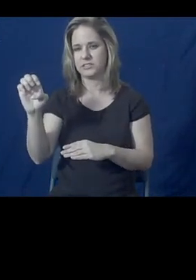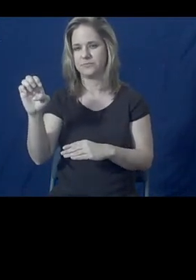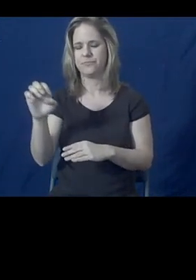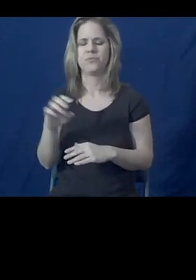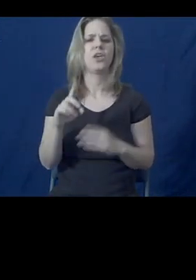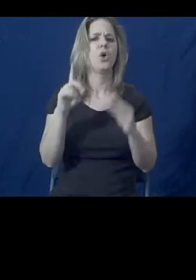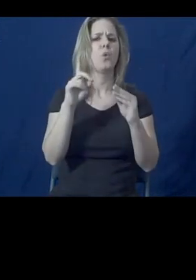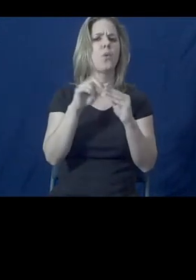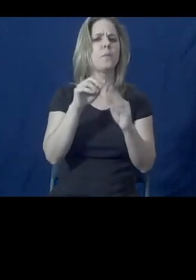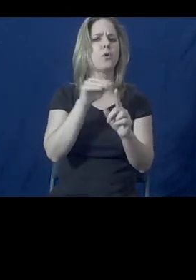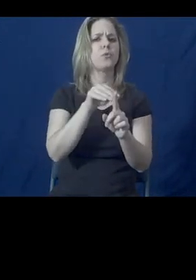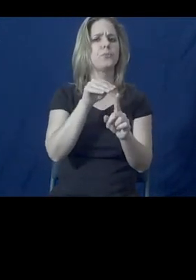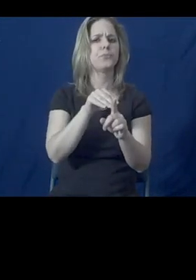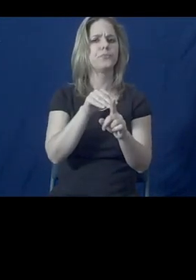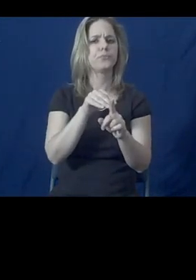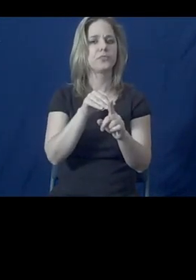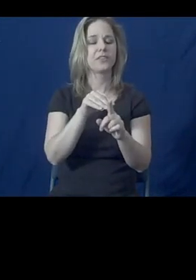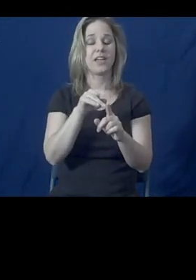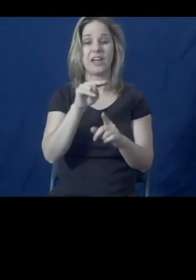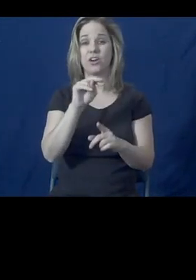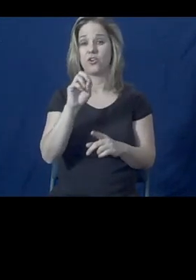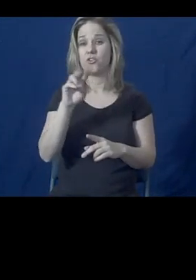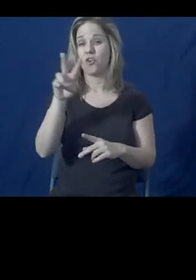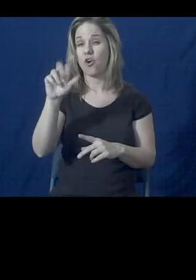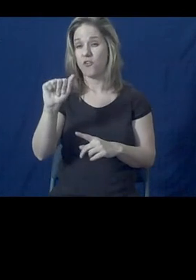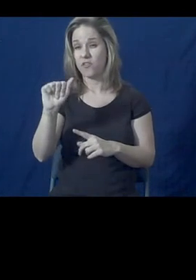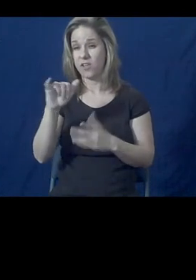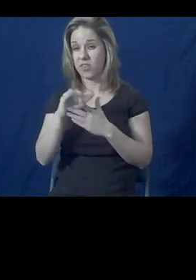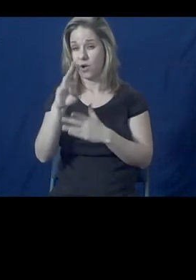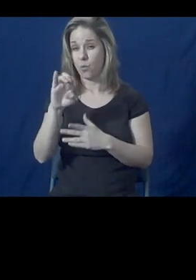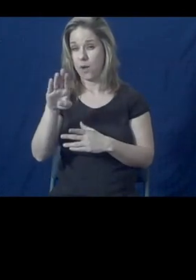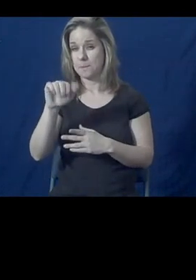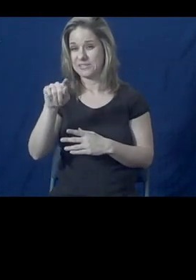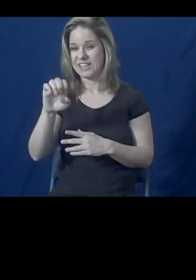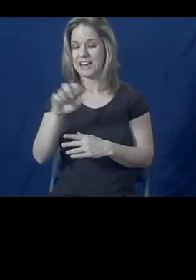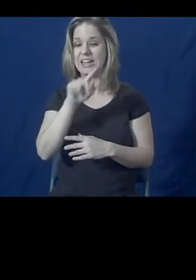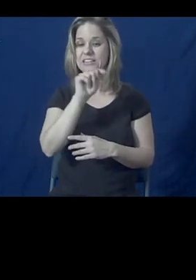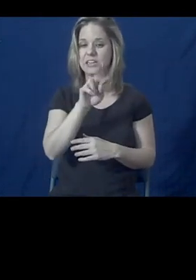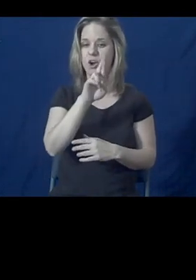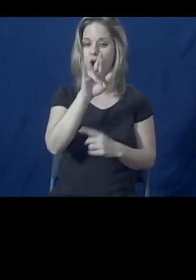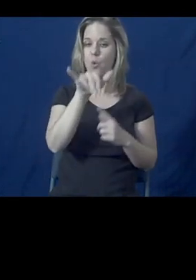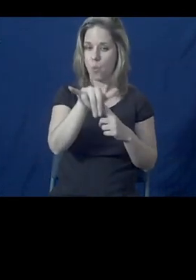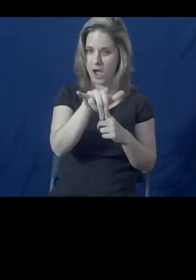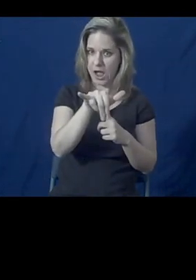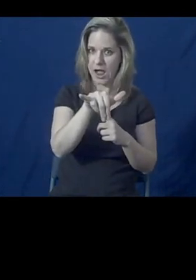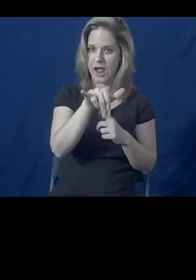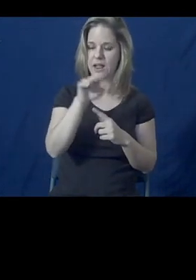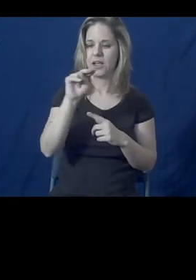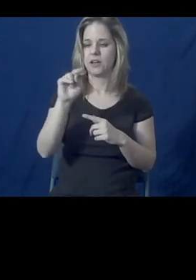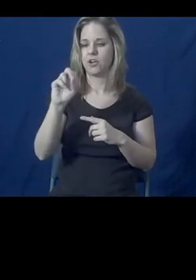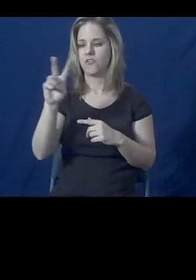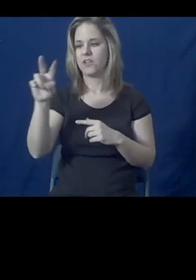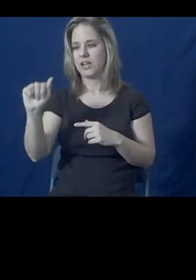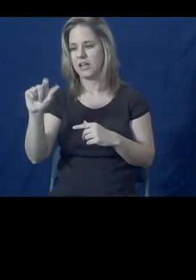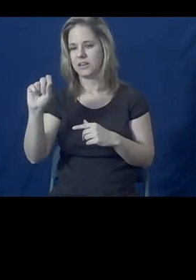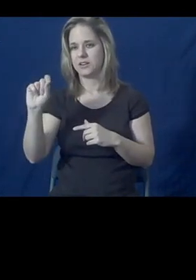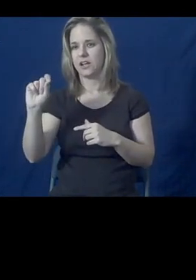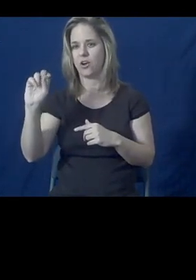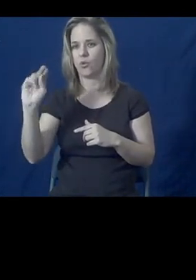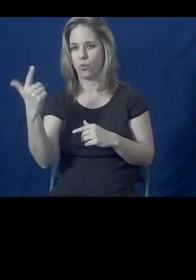in the NOVA website, it's trynova.org. So it's www